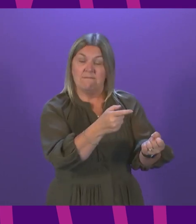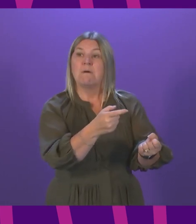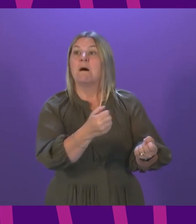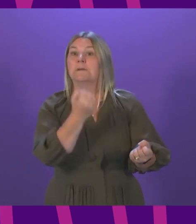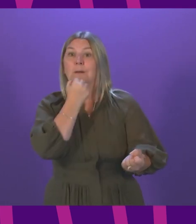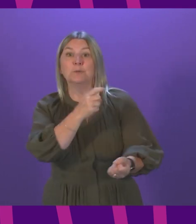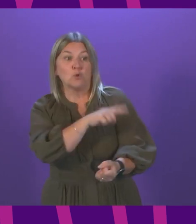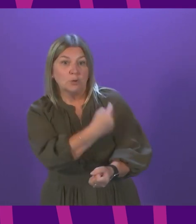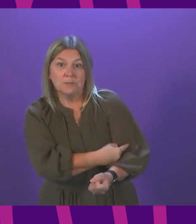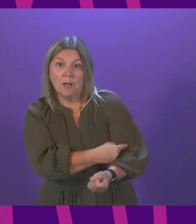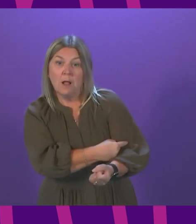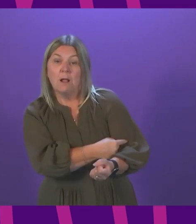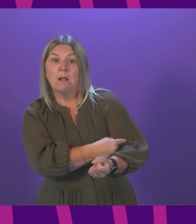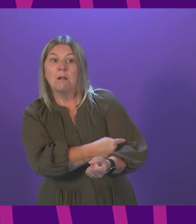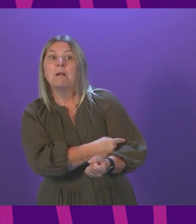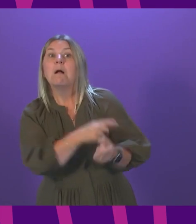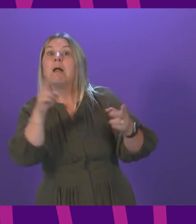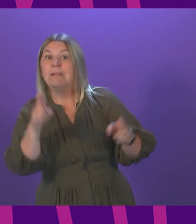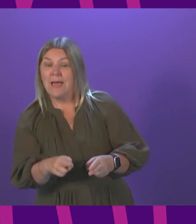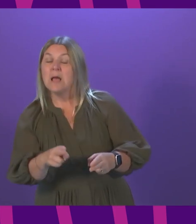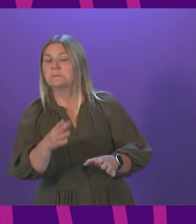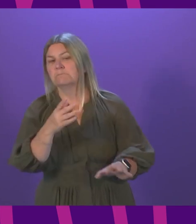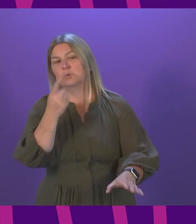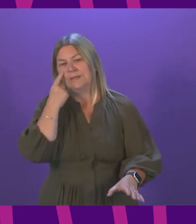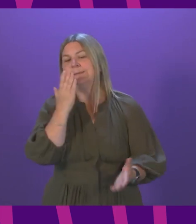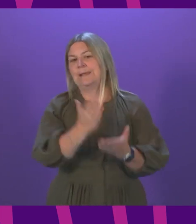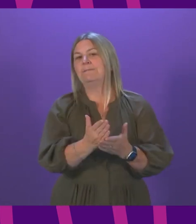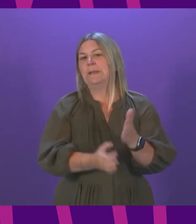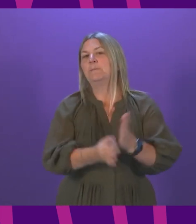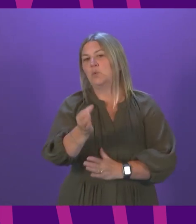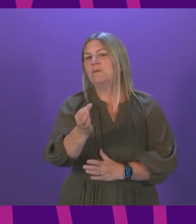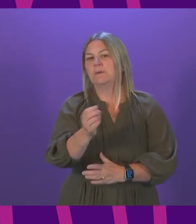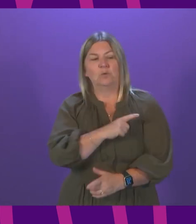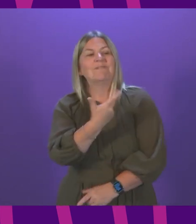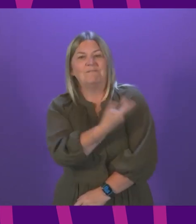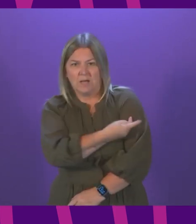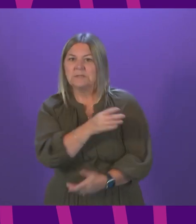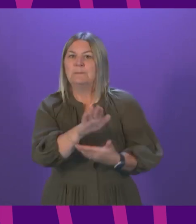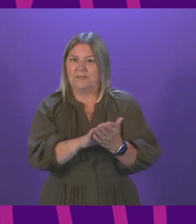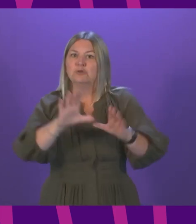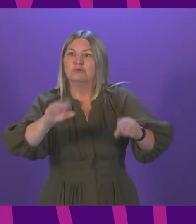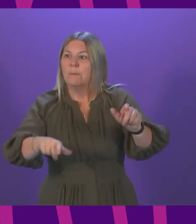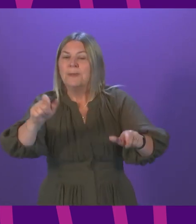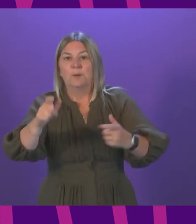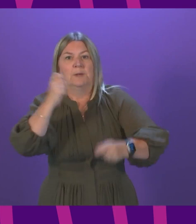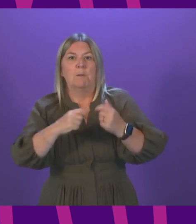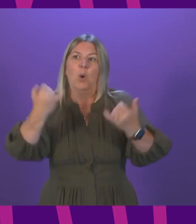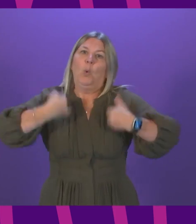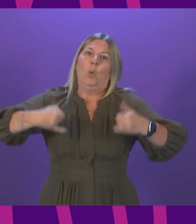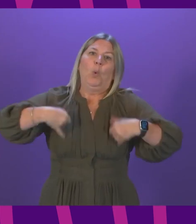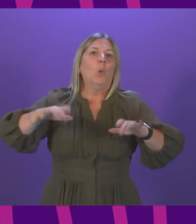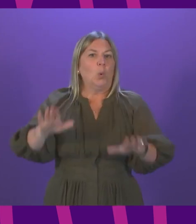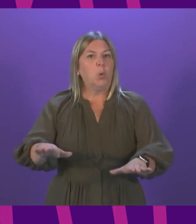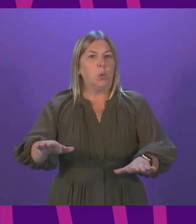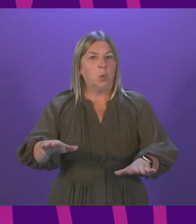dying, although both of those are still higher than we would want them to be, that vaccines are stopping people becoming seriously ill and undoubtedly